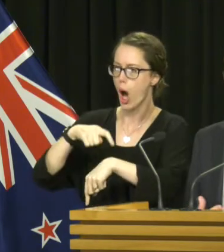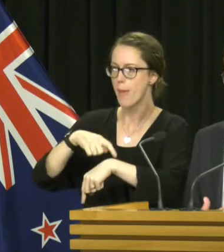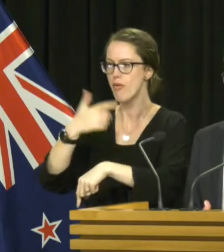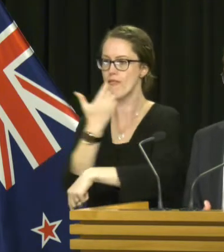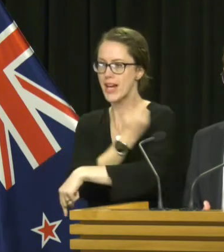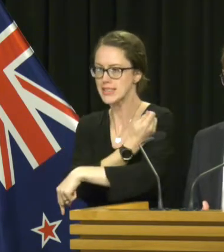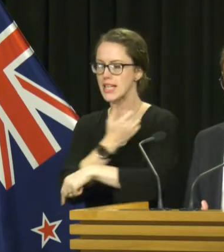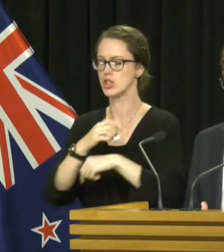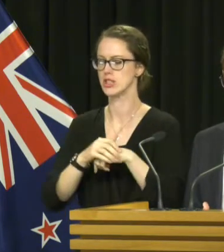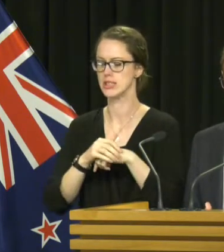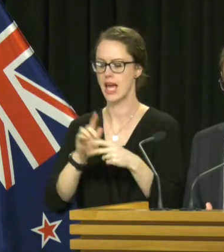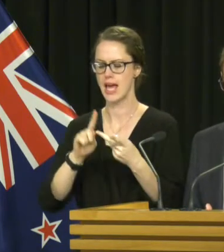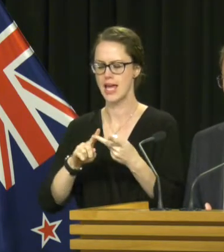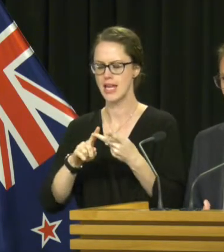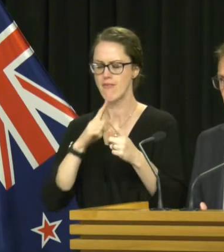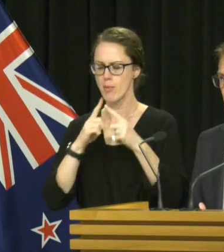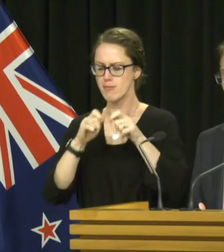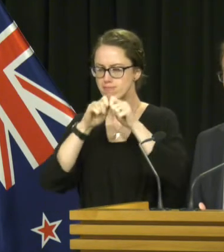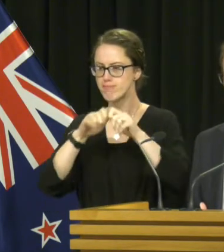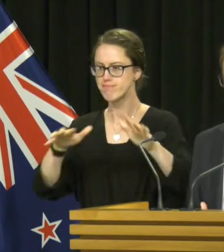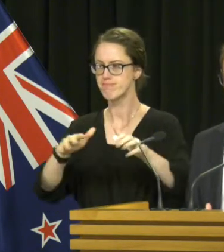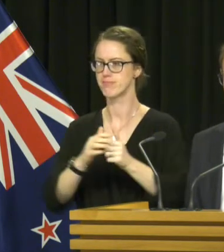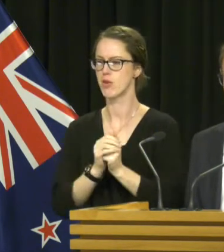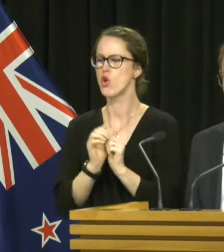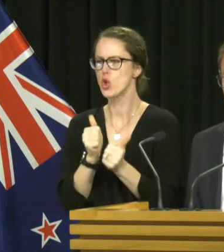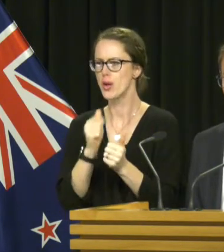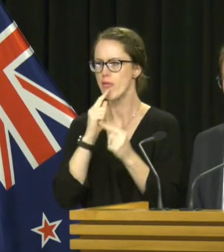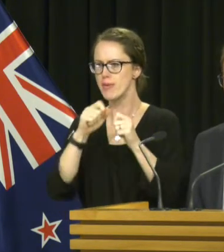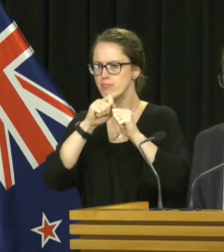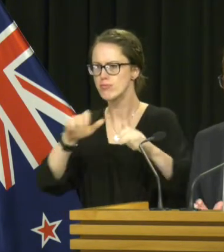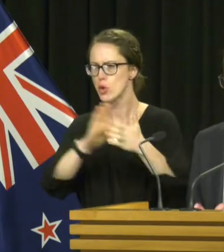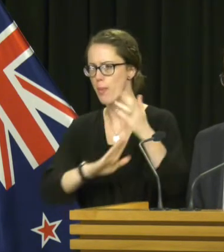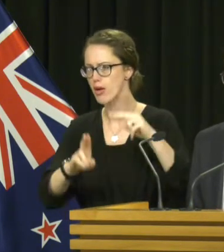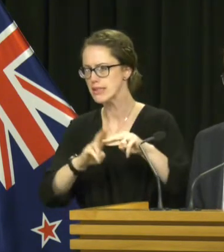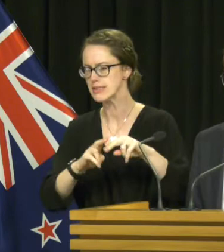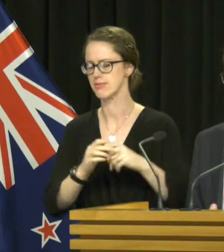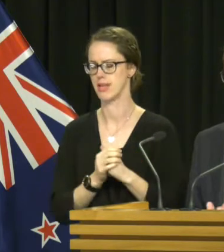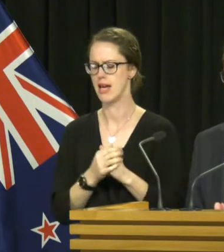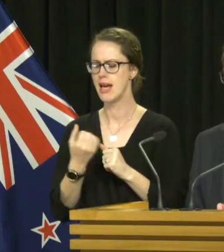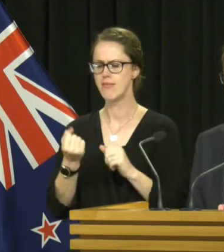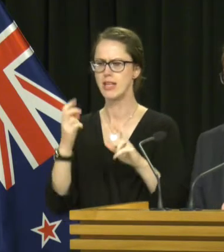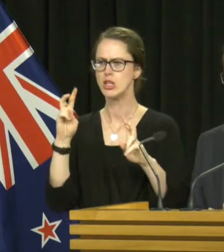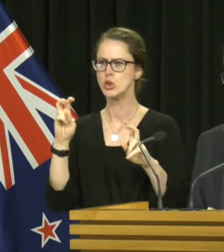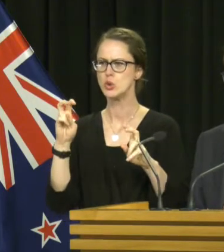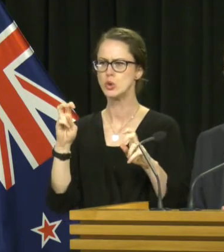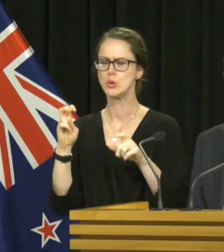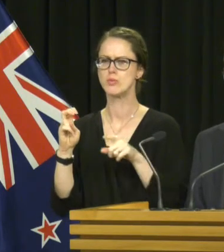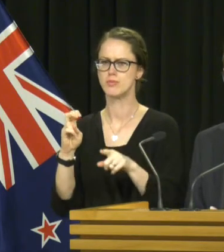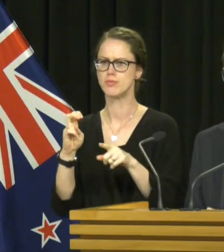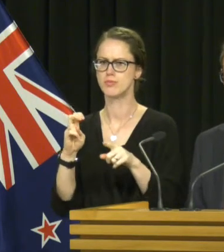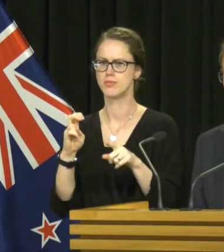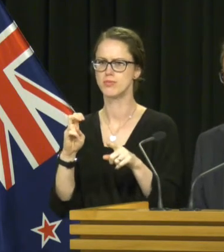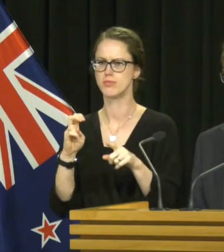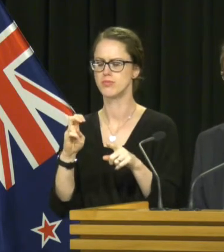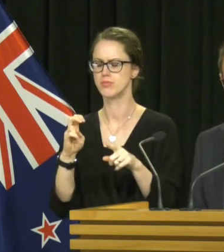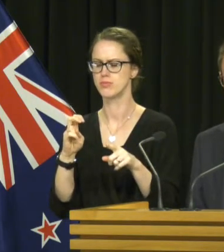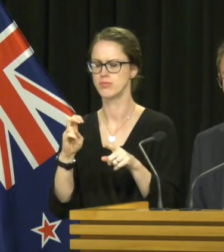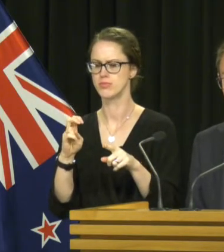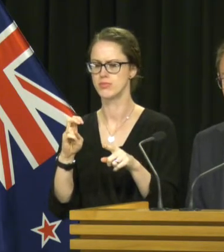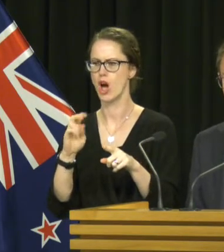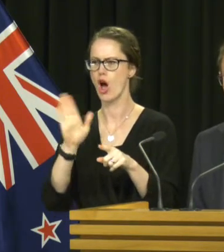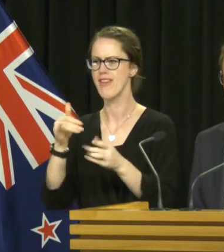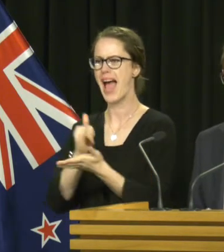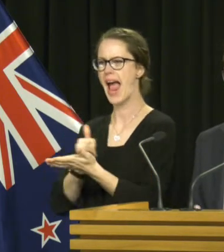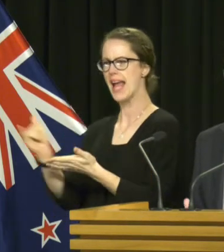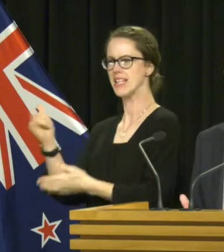and of getting information out, good information out to parents. There is this issue that is well canvassed around anti